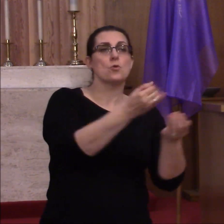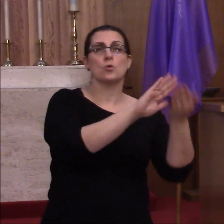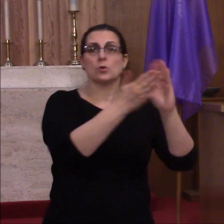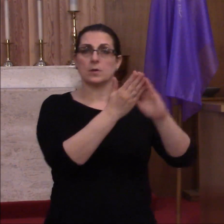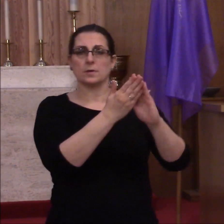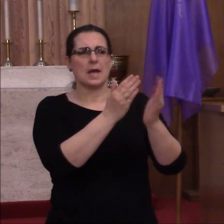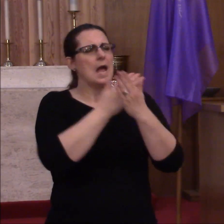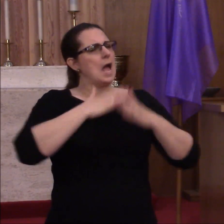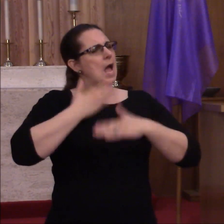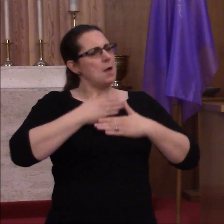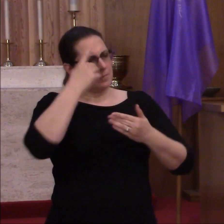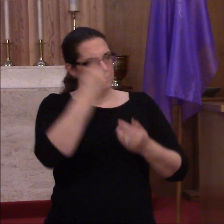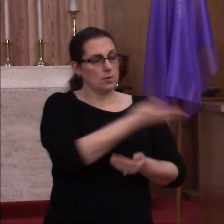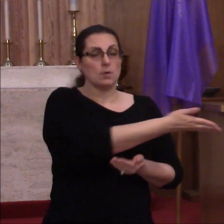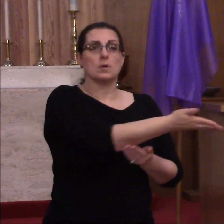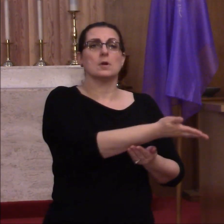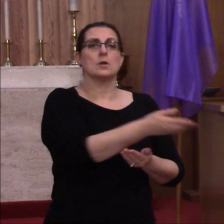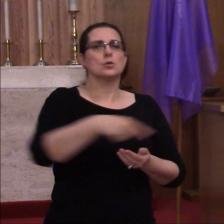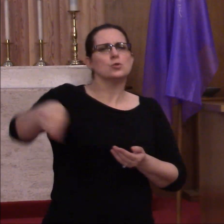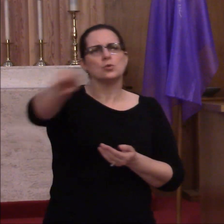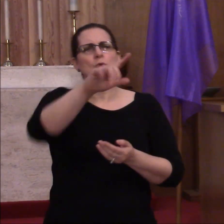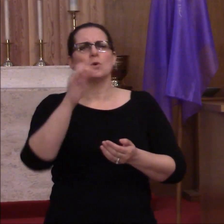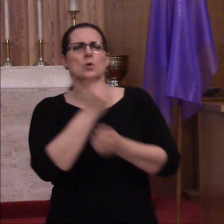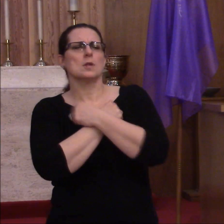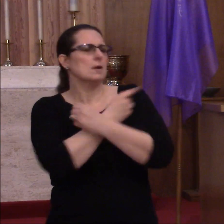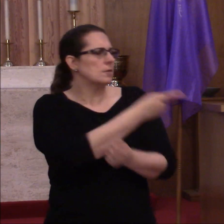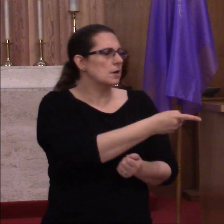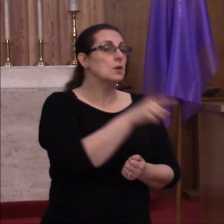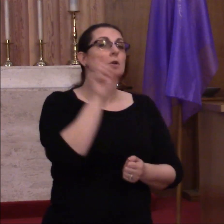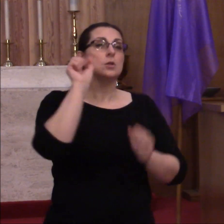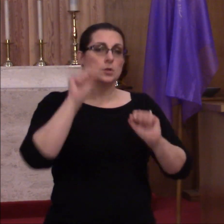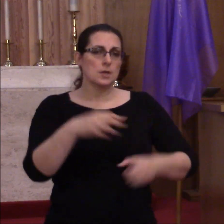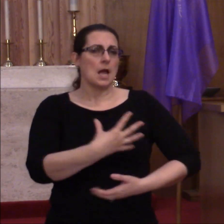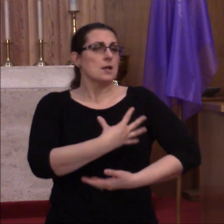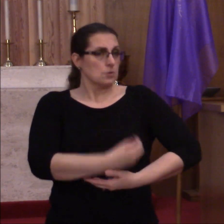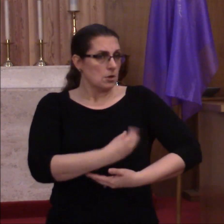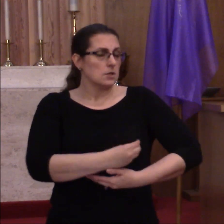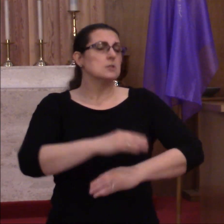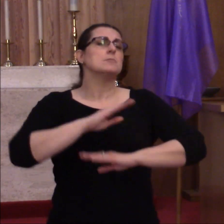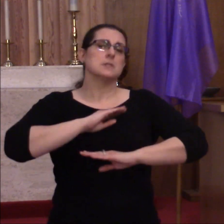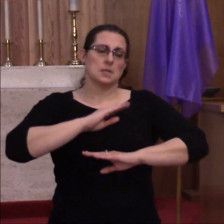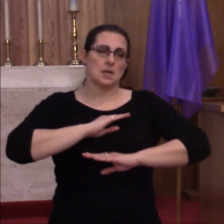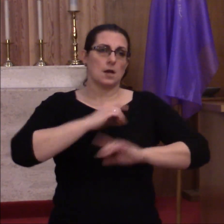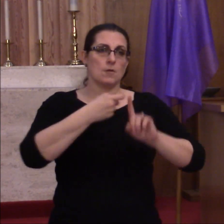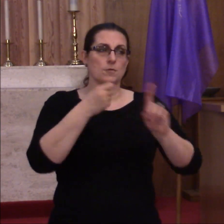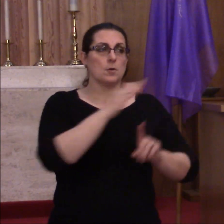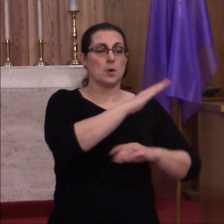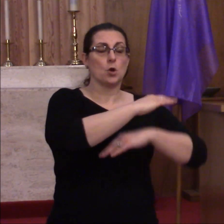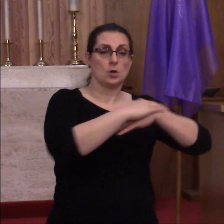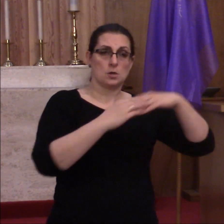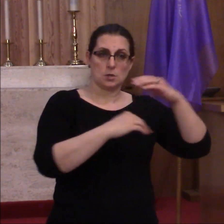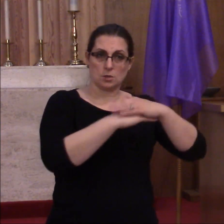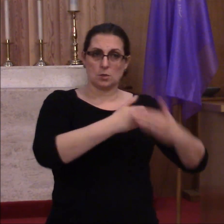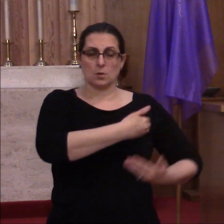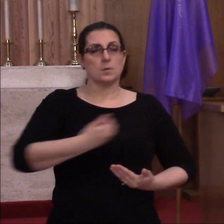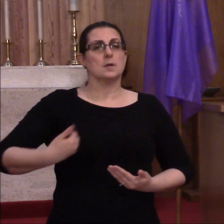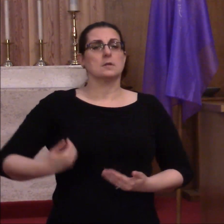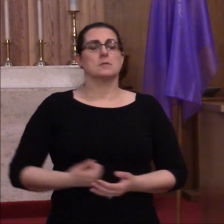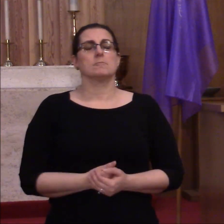glad for her, all you who love her, that you may nurse and be satisfied from her consoling breast.